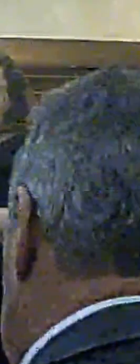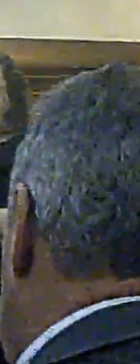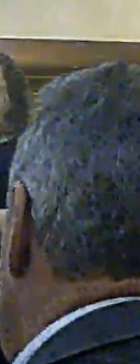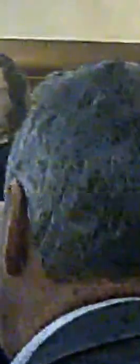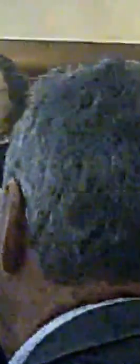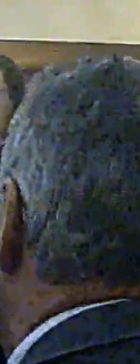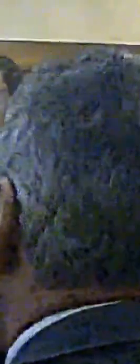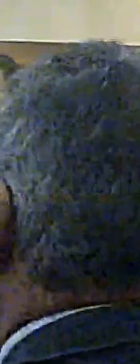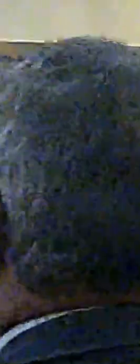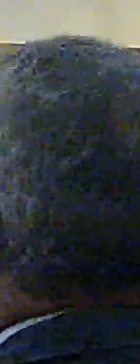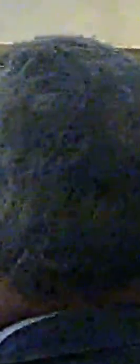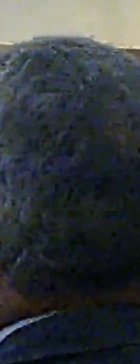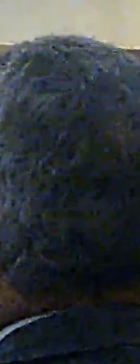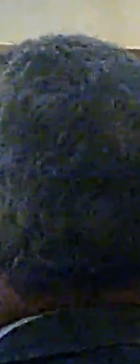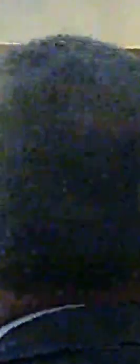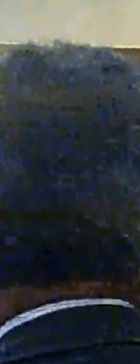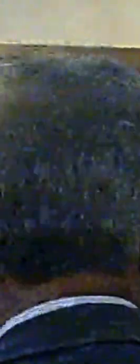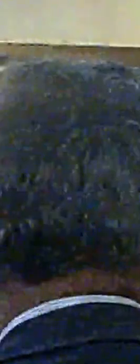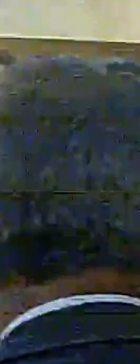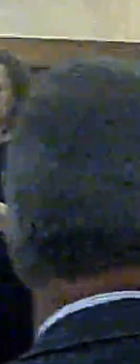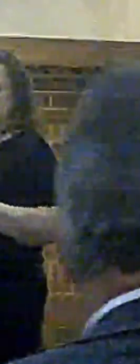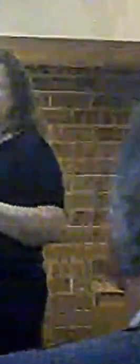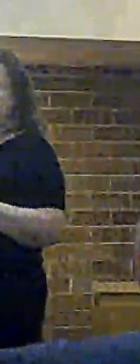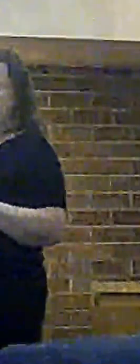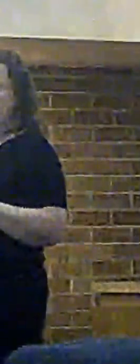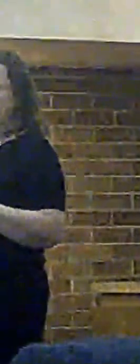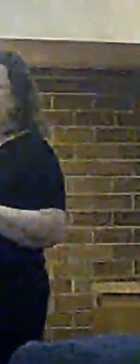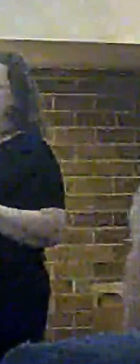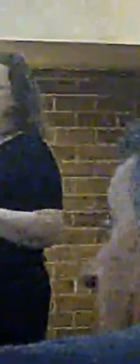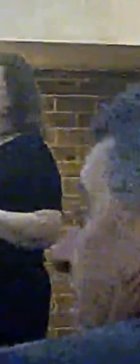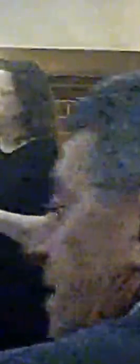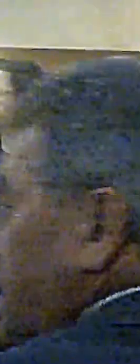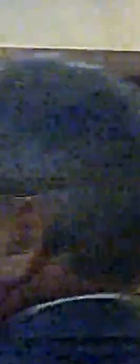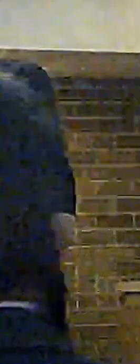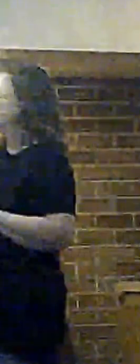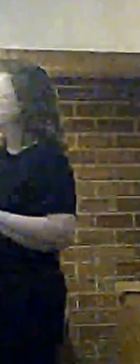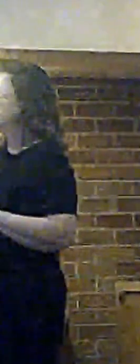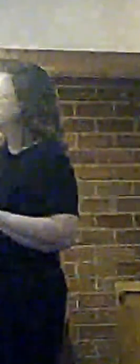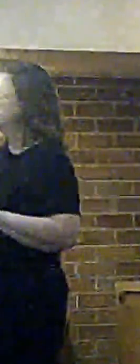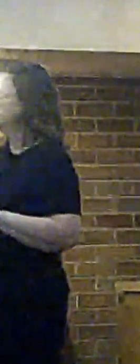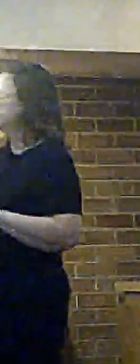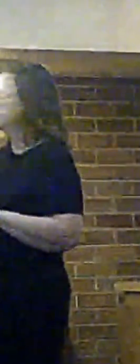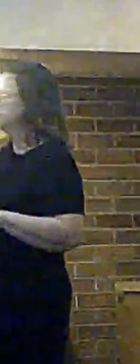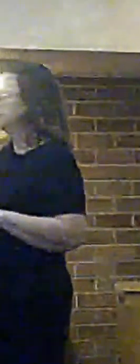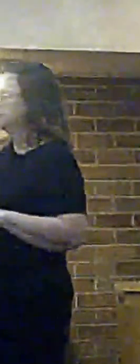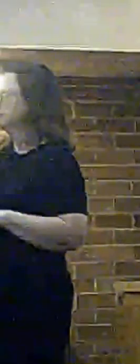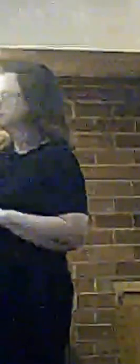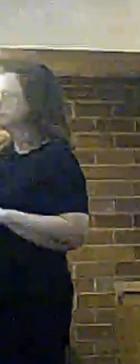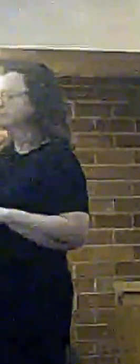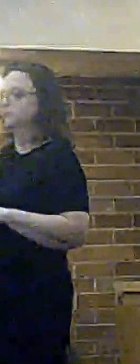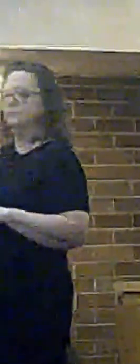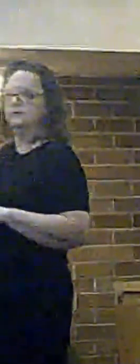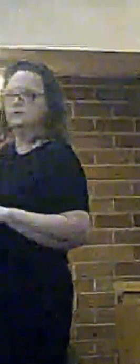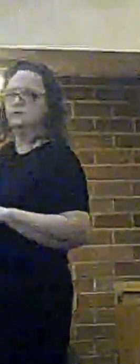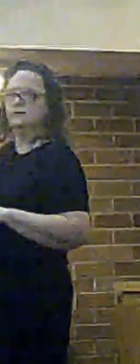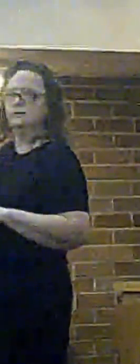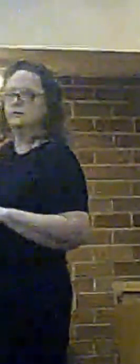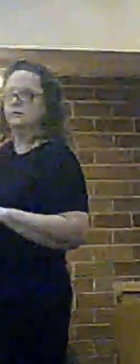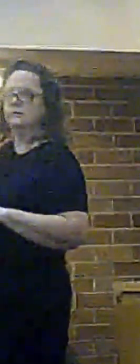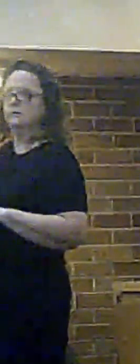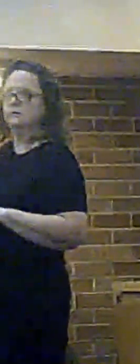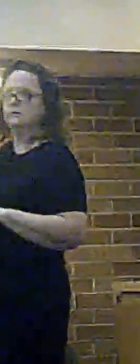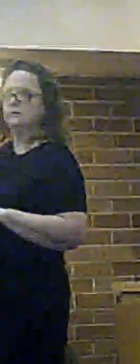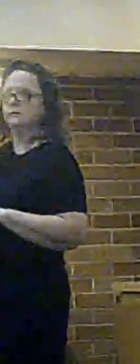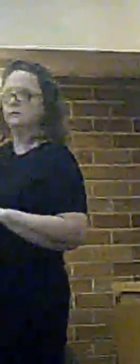being made available to us for consideration by will. Thank you. This is the last one. No, I've already said that twice